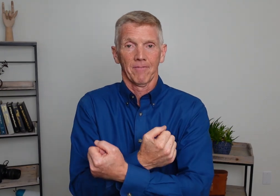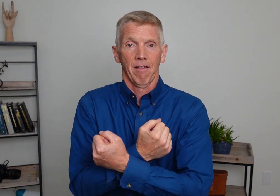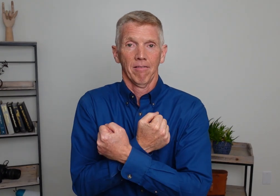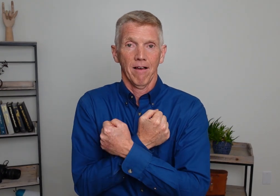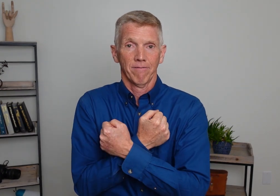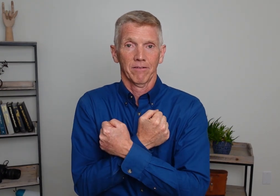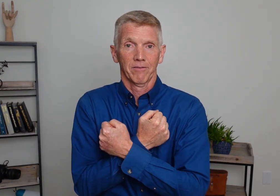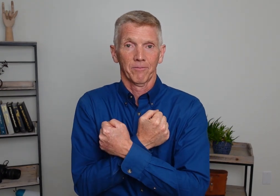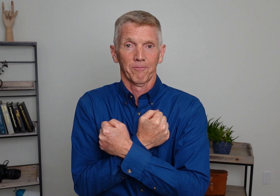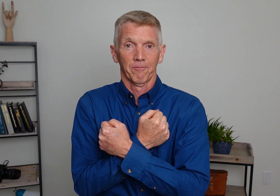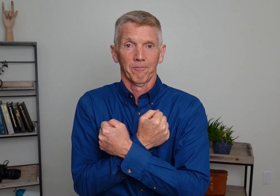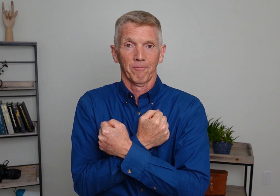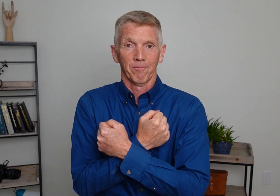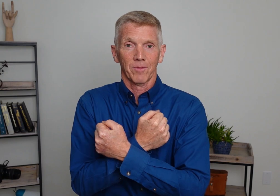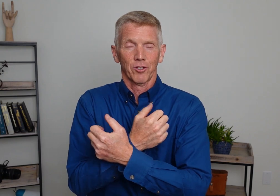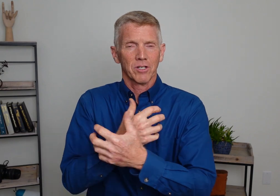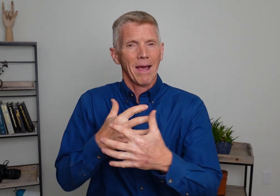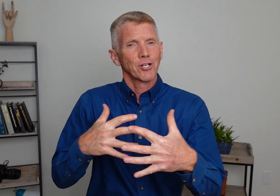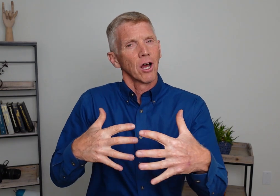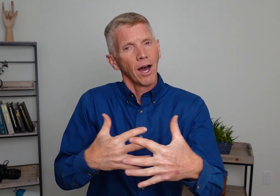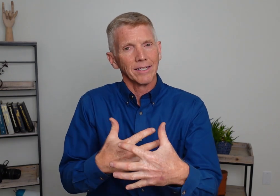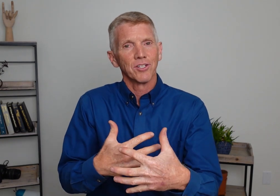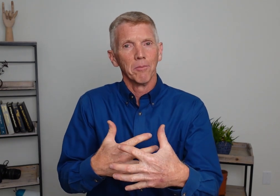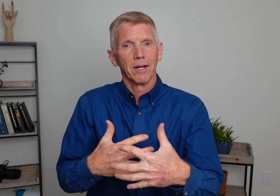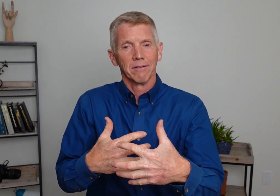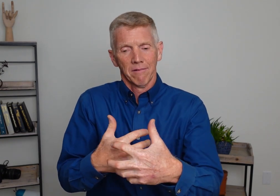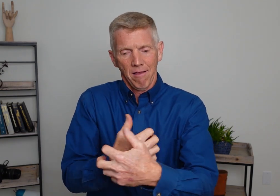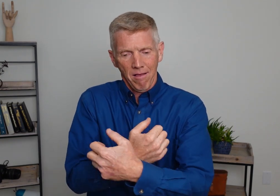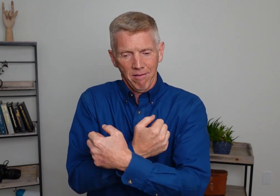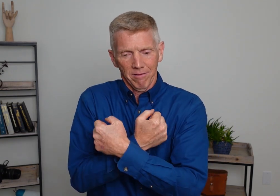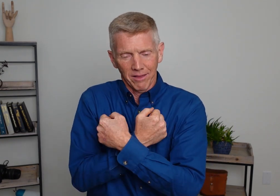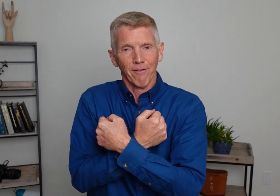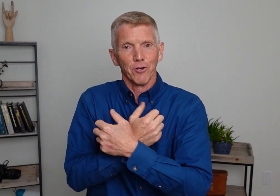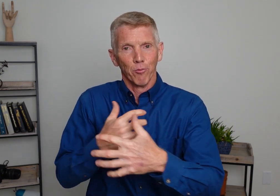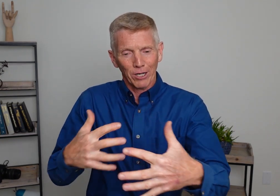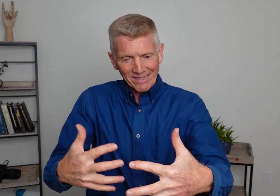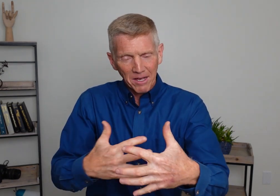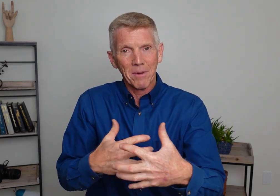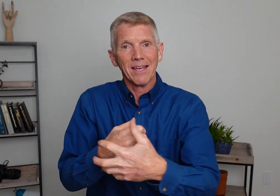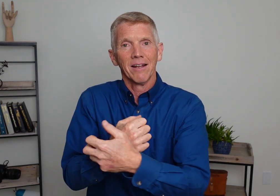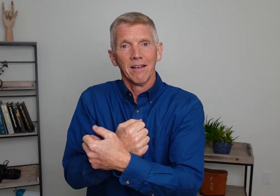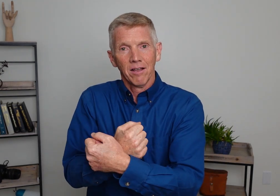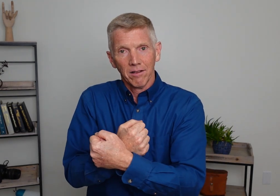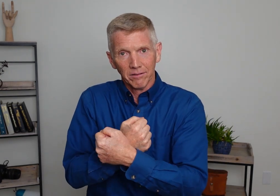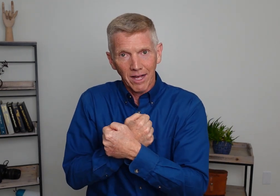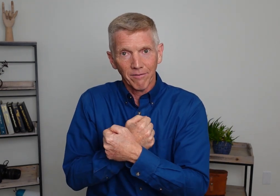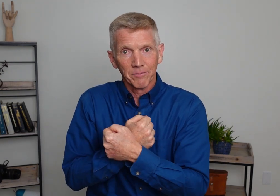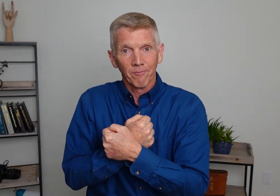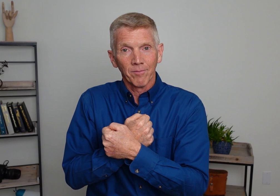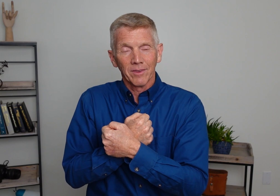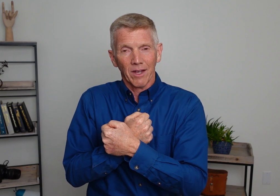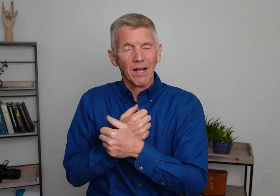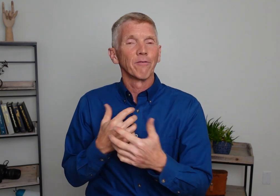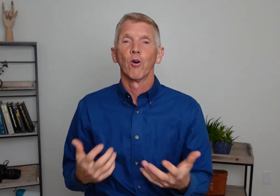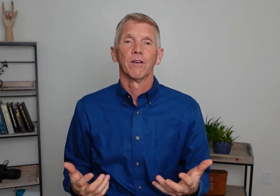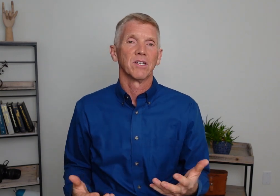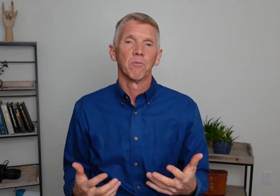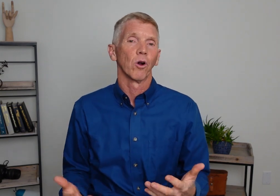Love. Just imagine hugging somebody. Love. You're bringing them in. Love. Now a lot of folks have seen the more